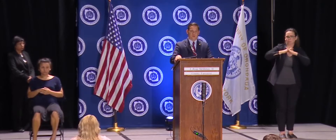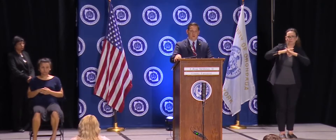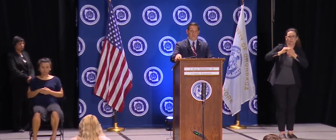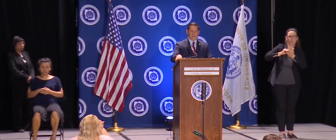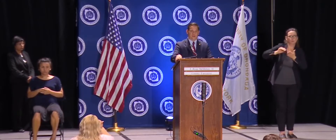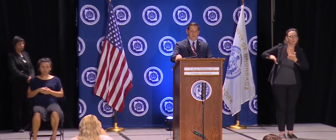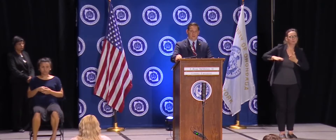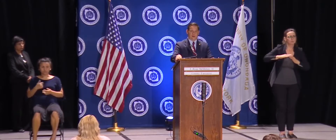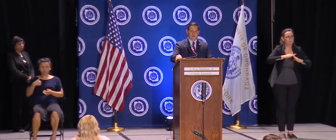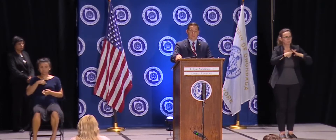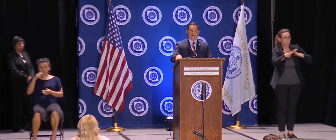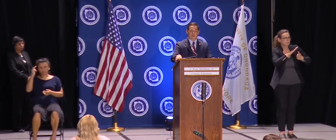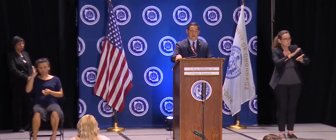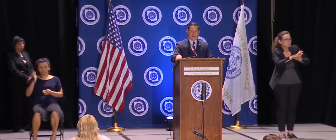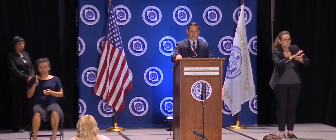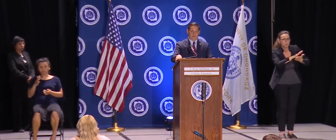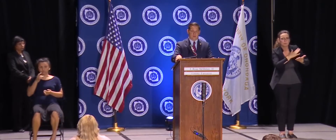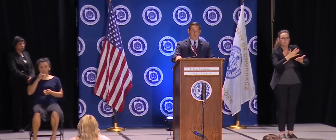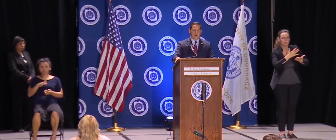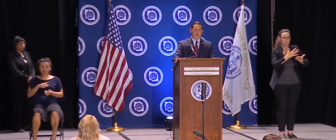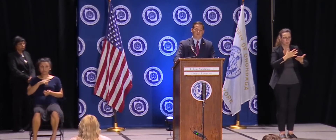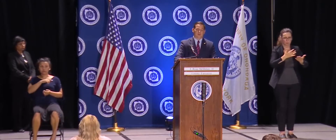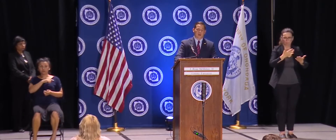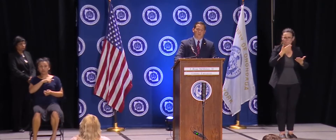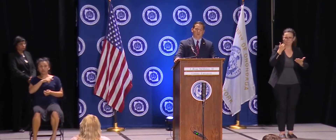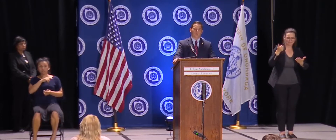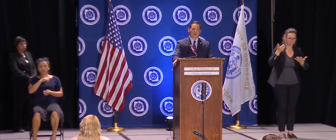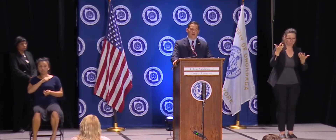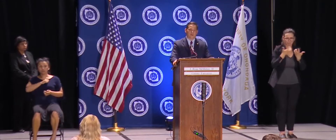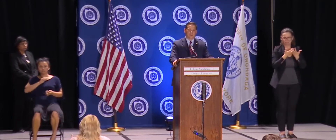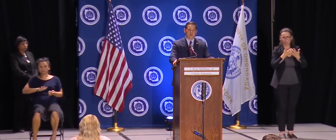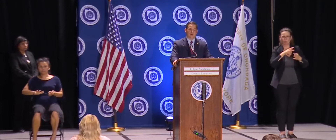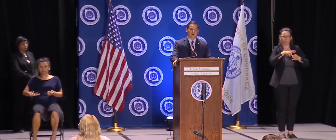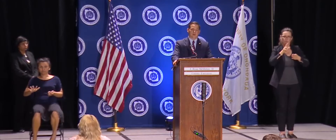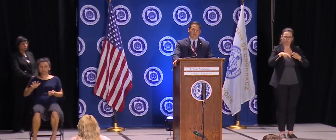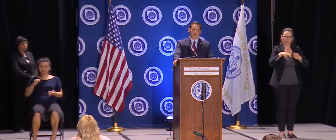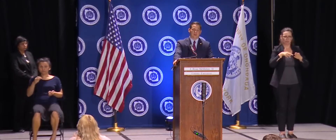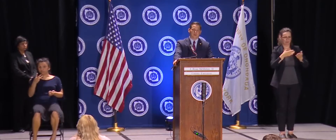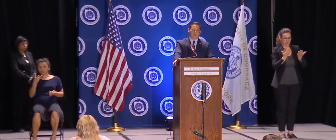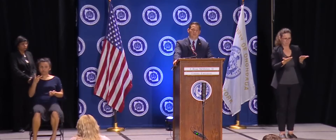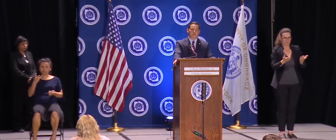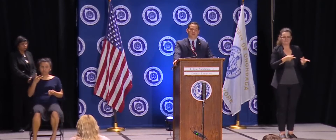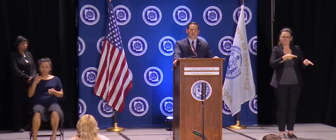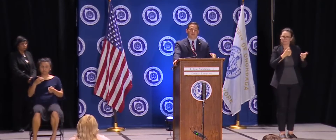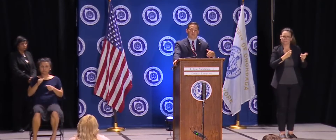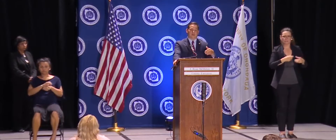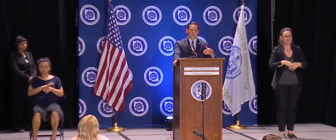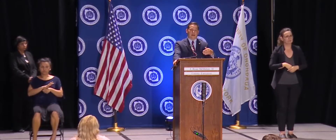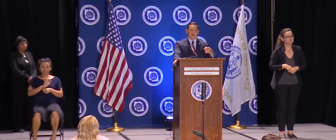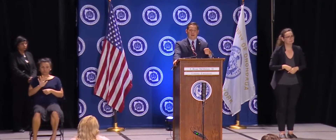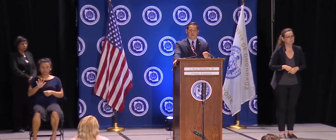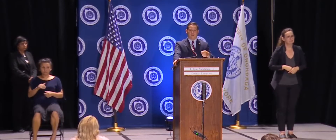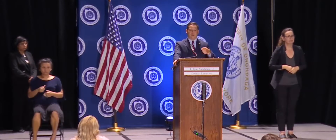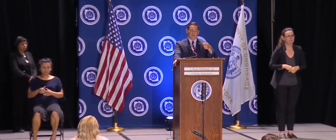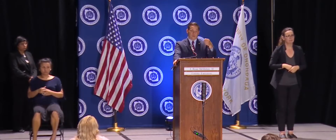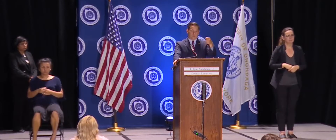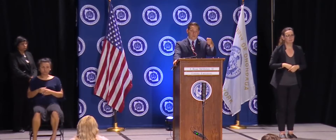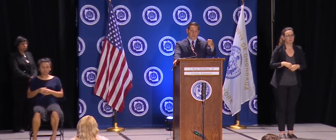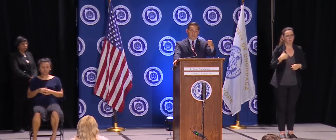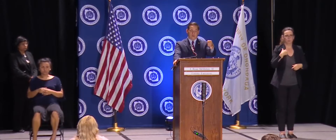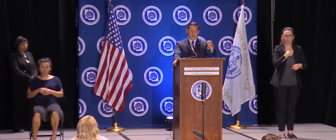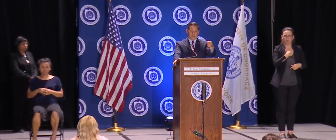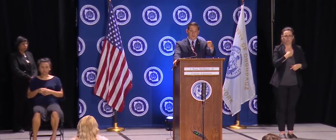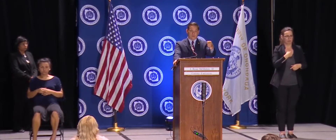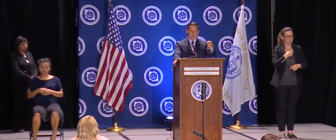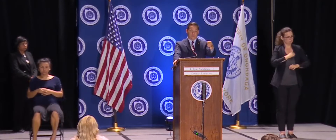our health department and with that lab so that we would then get alerted immediately, not have it go through